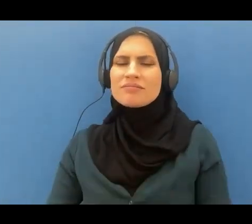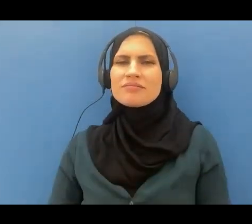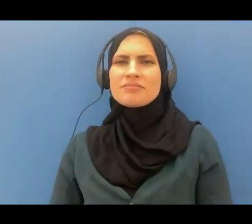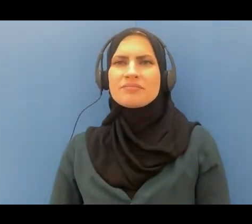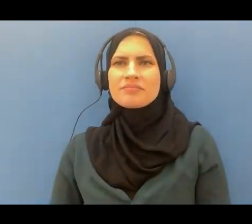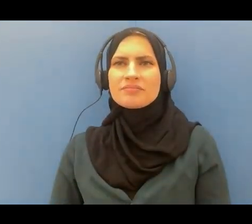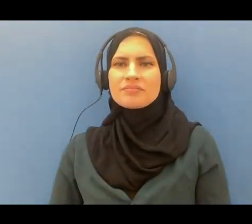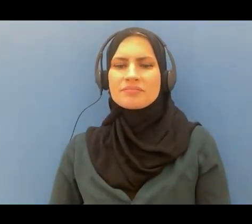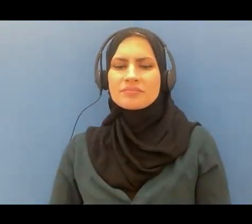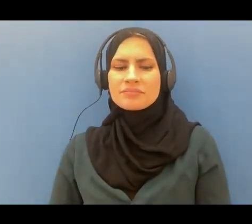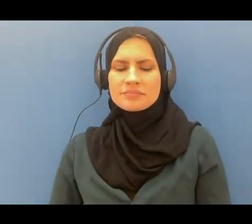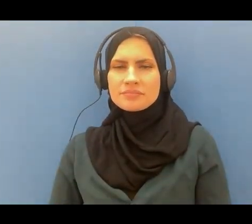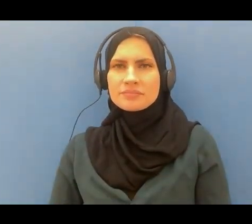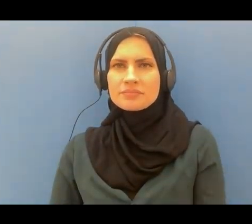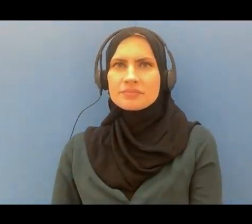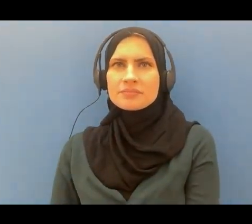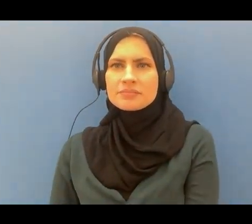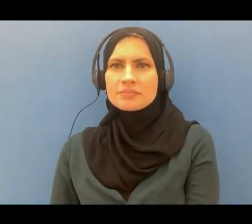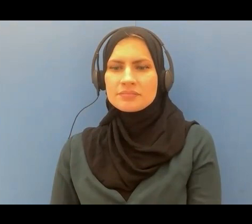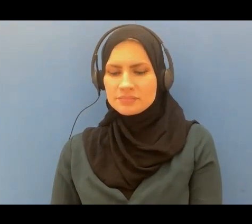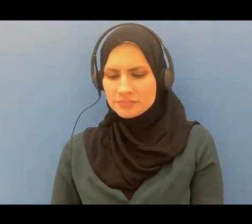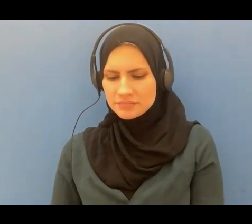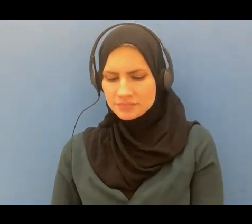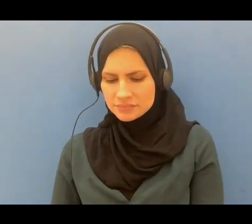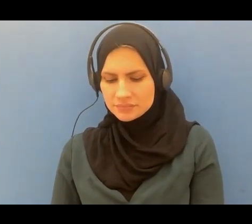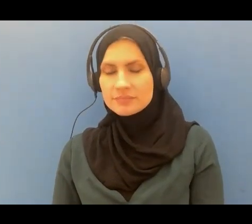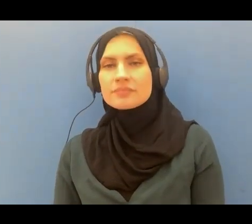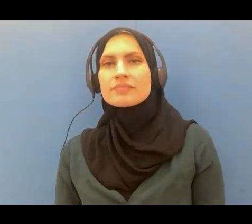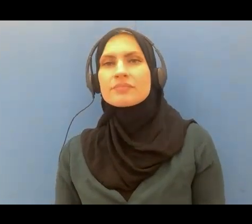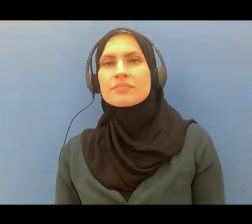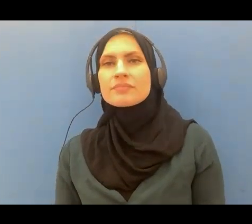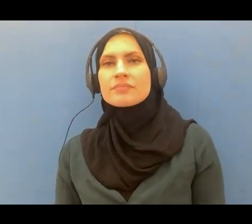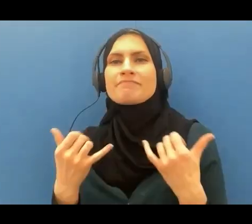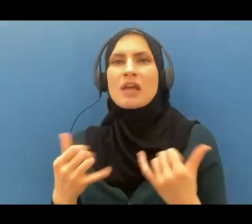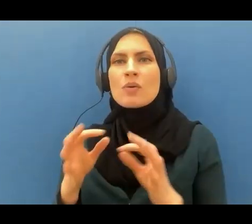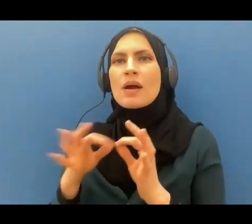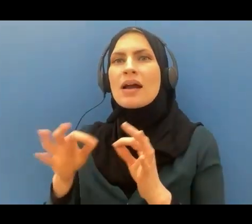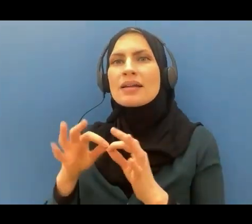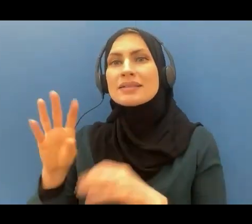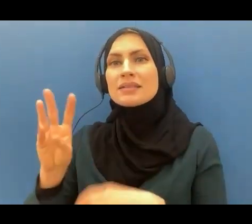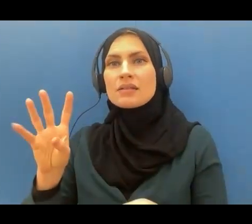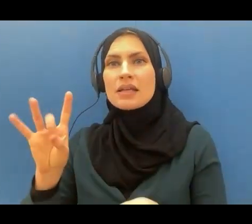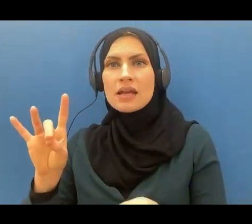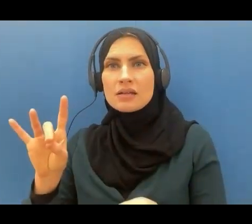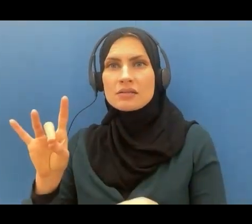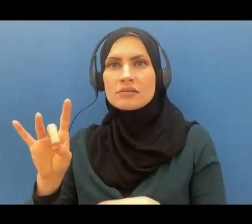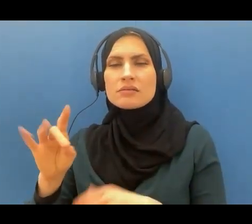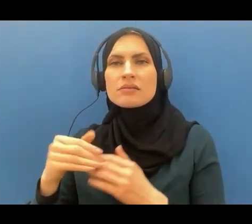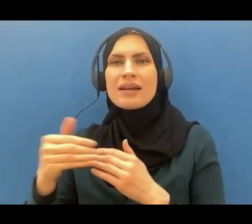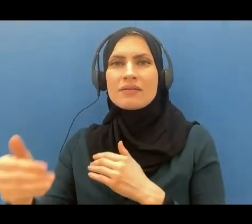then the ayat from 68 will move us into after the